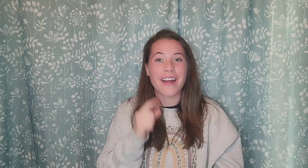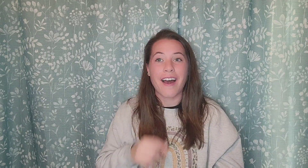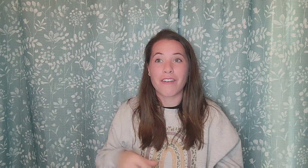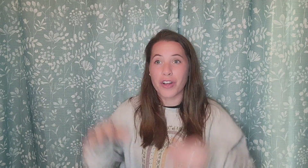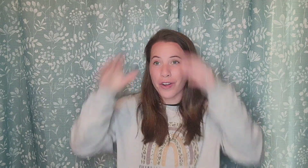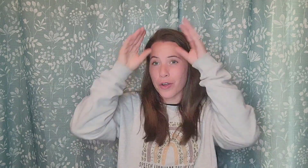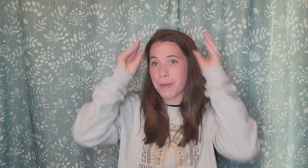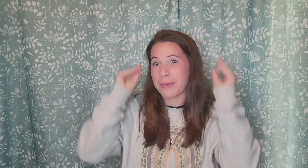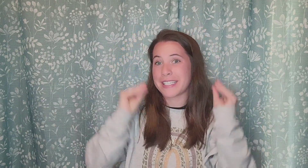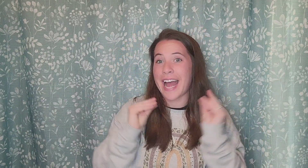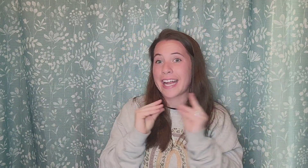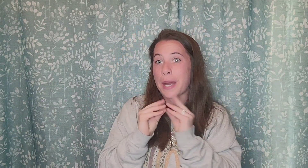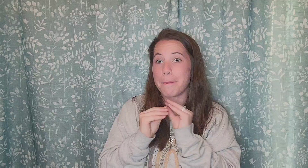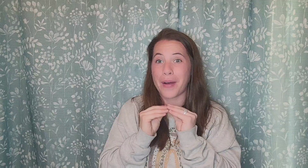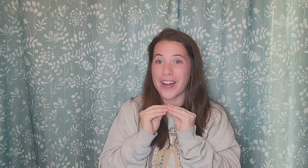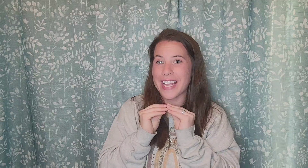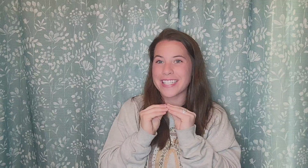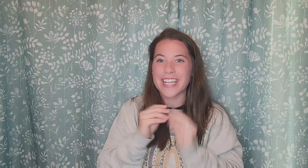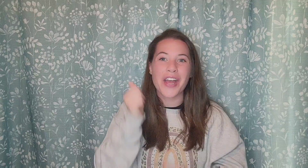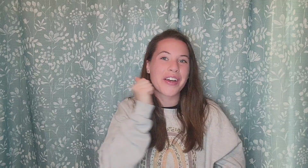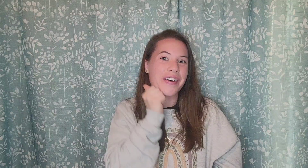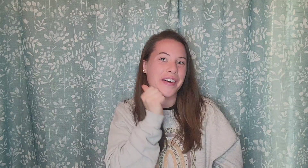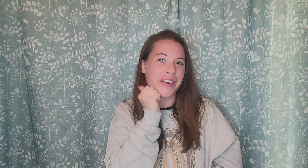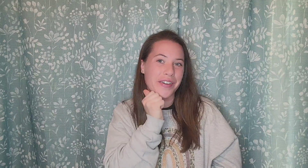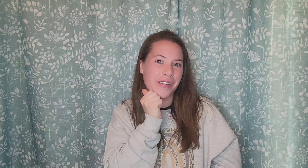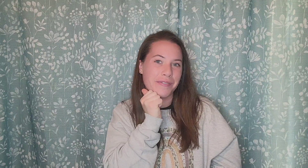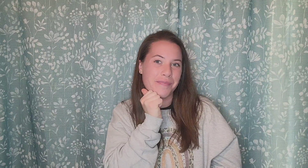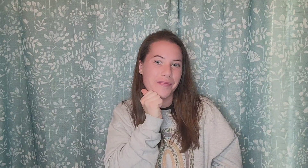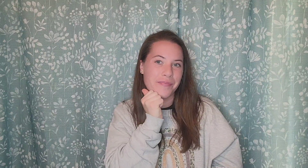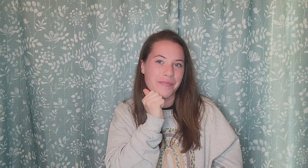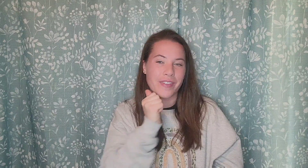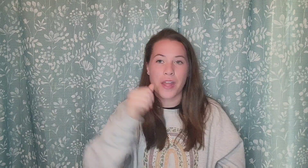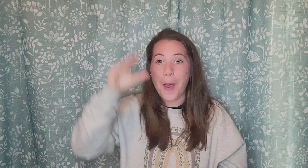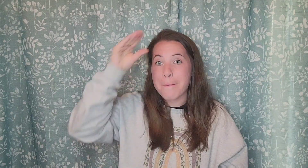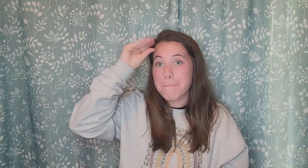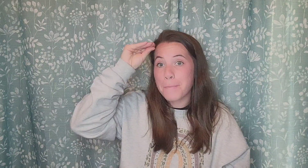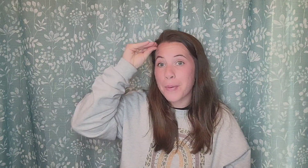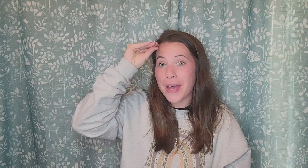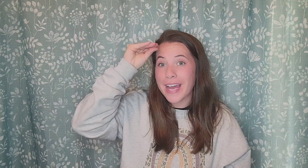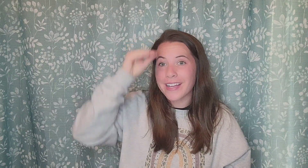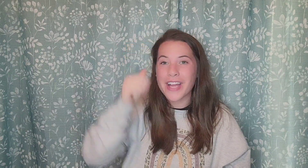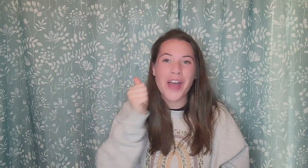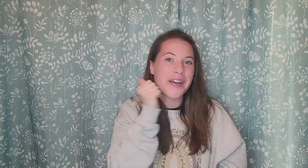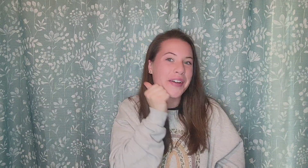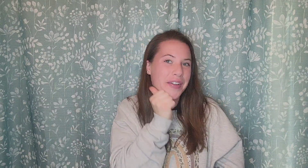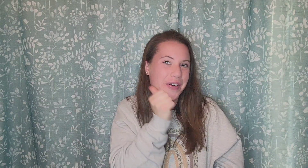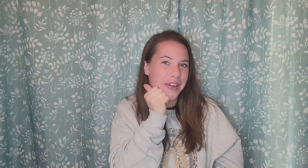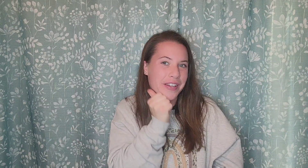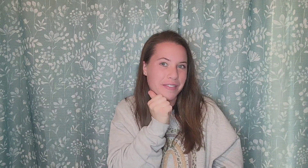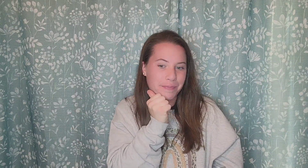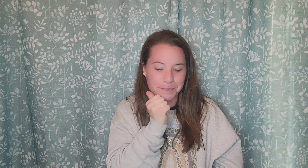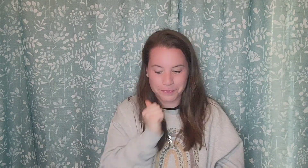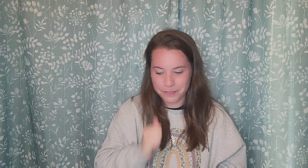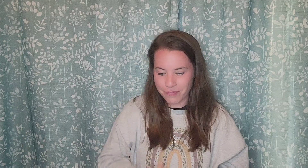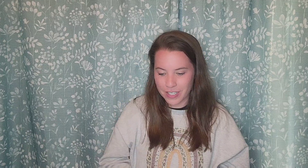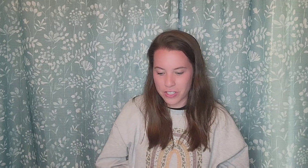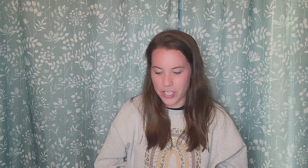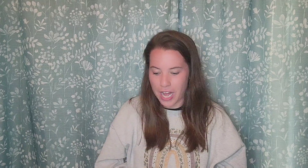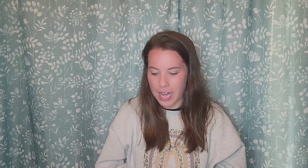of a girl maybe tying a bonnet. Girl. Boy. Girl. Boy. Girl. job.